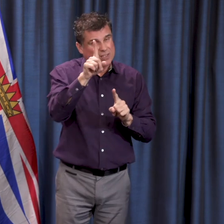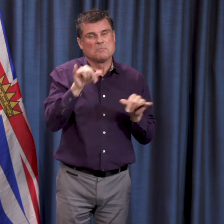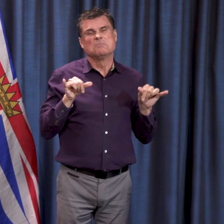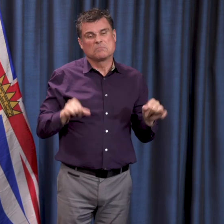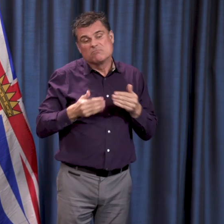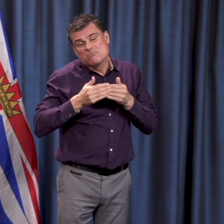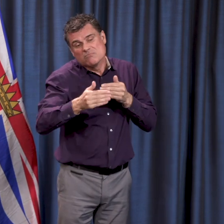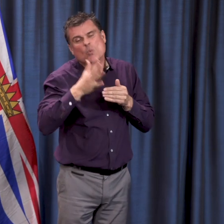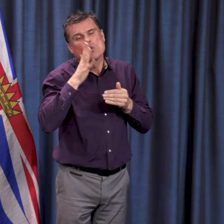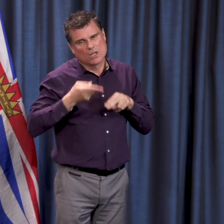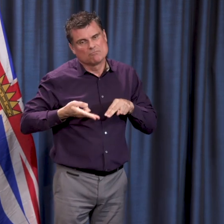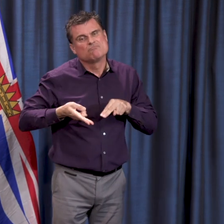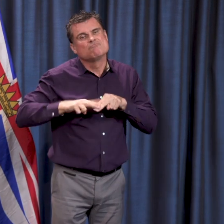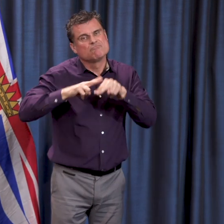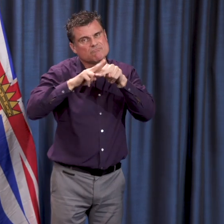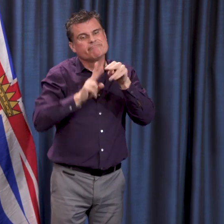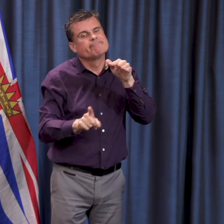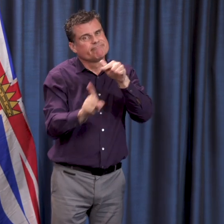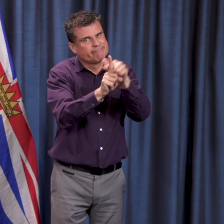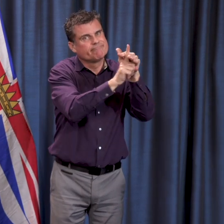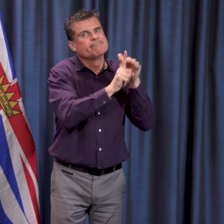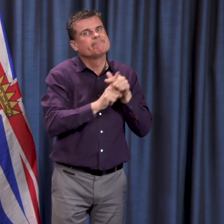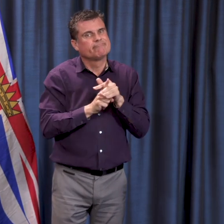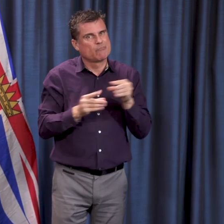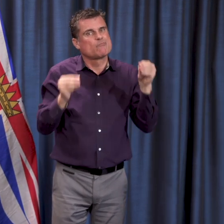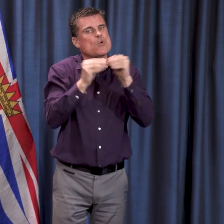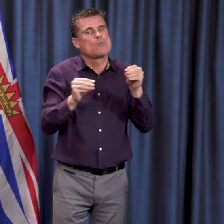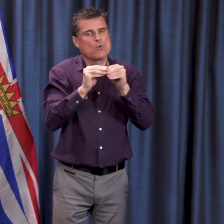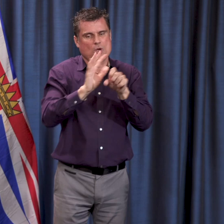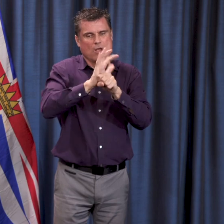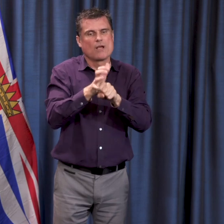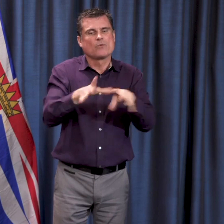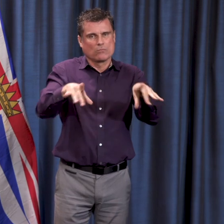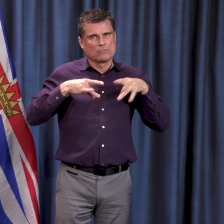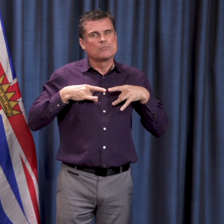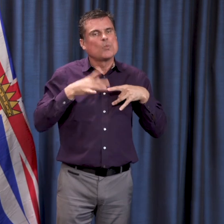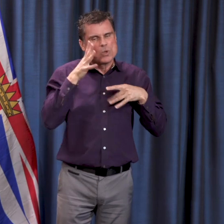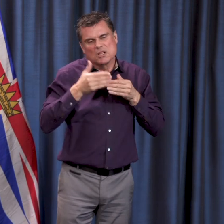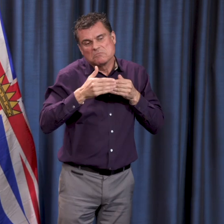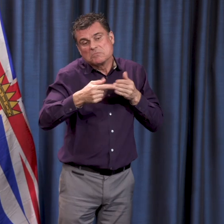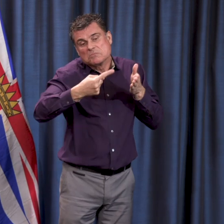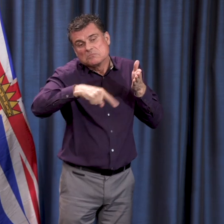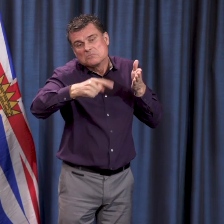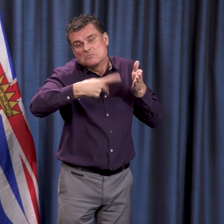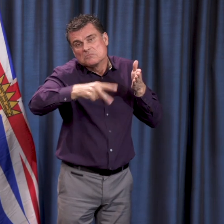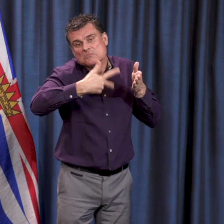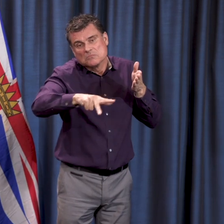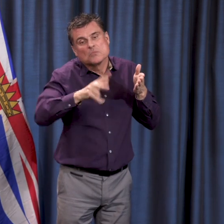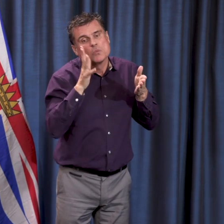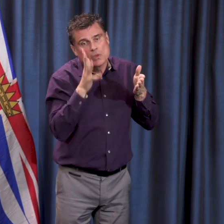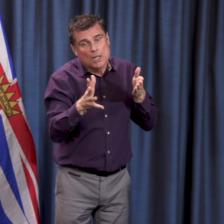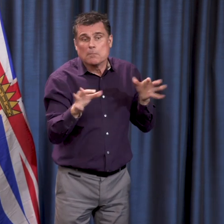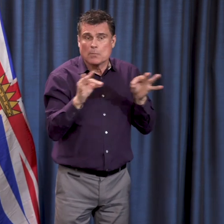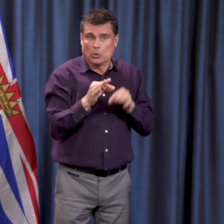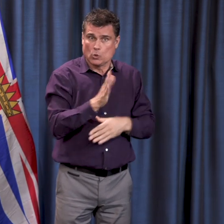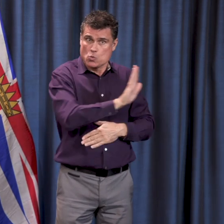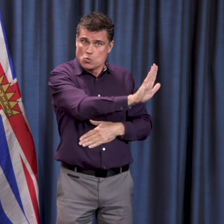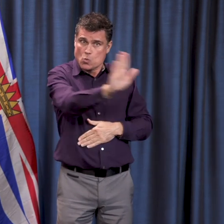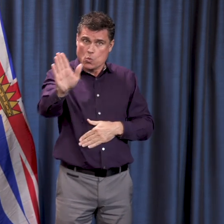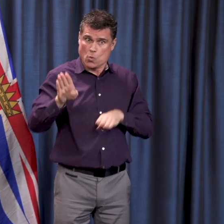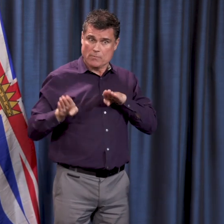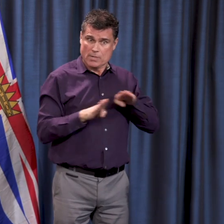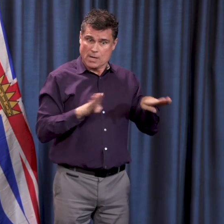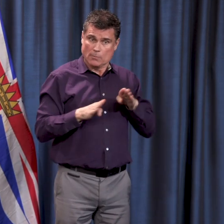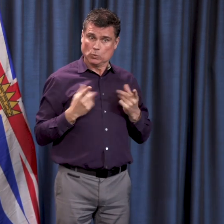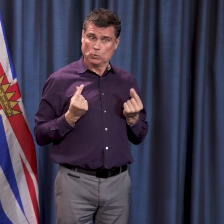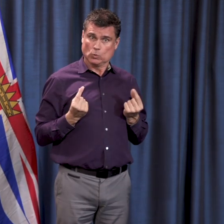difficult. It will be some time before we see the change we are all working towards. But what happens today matters in that change. What matters today